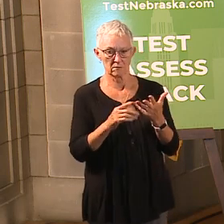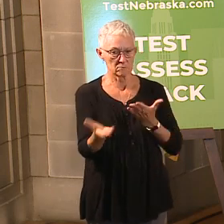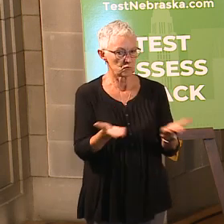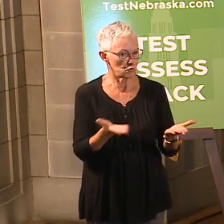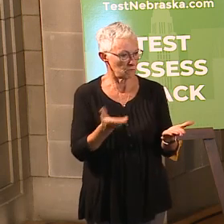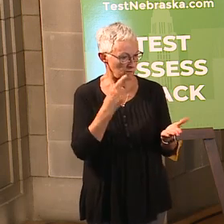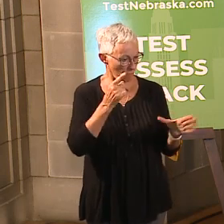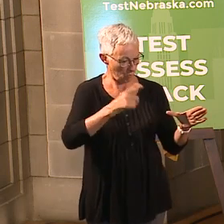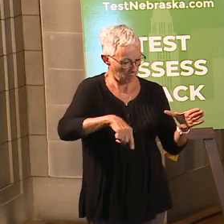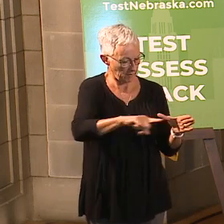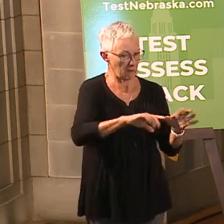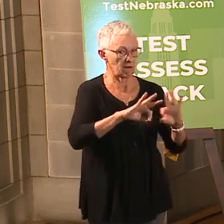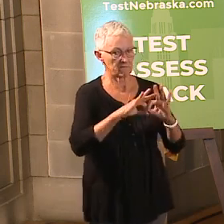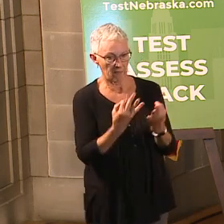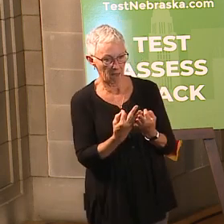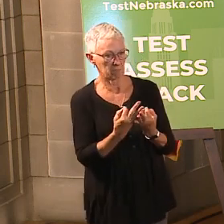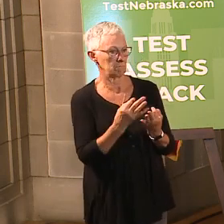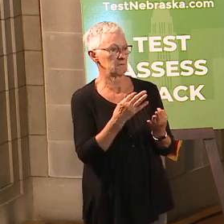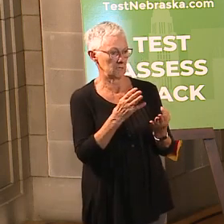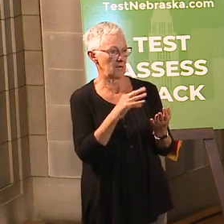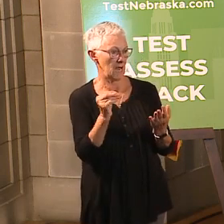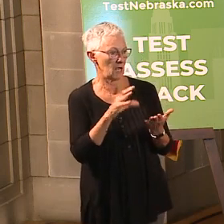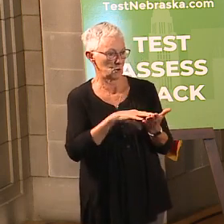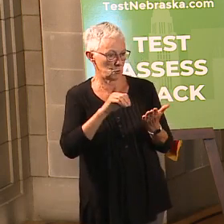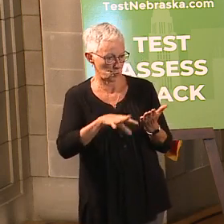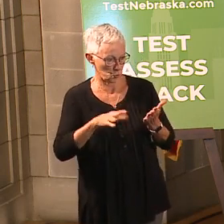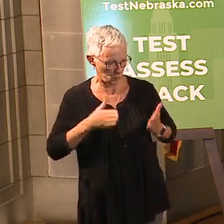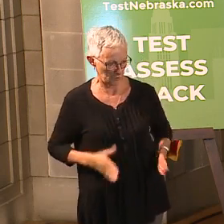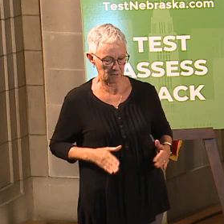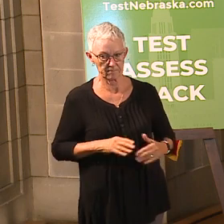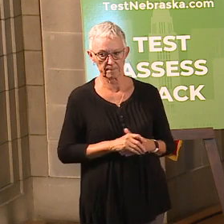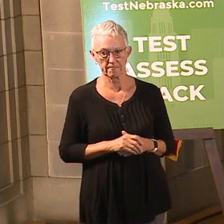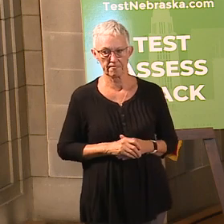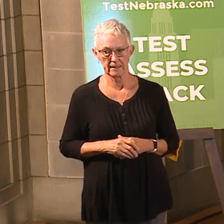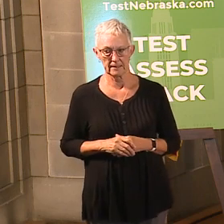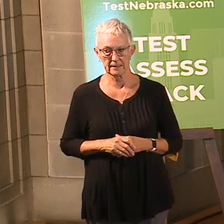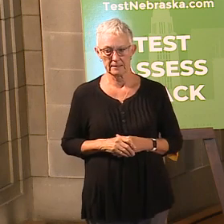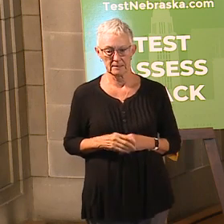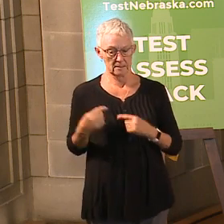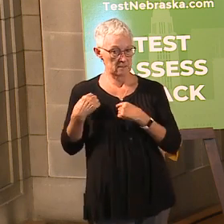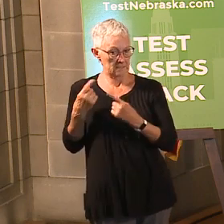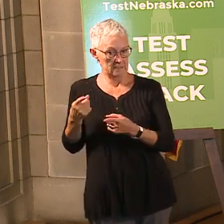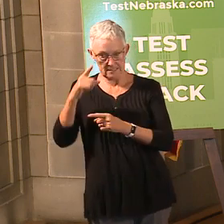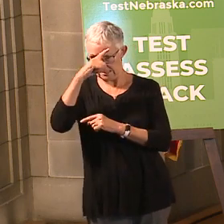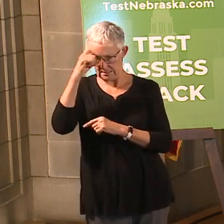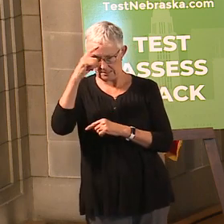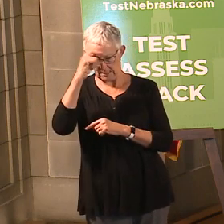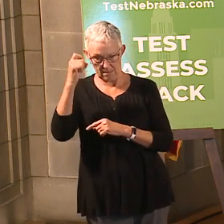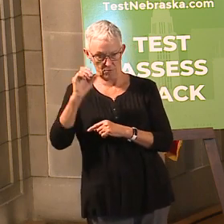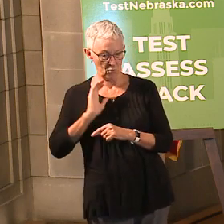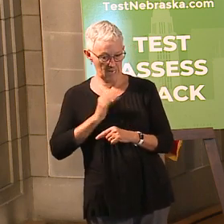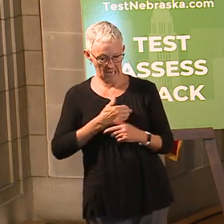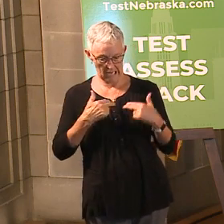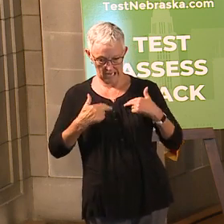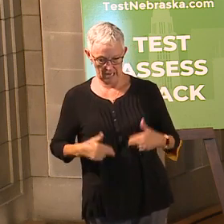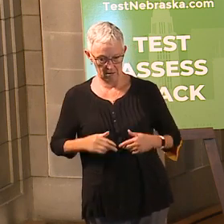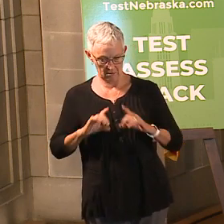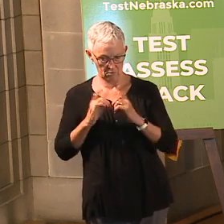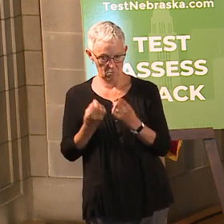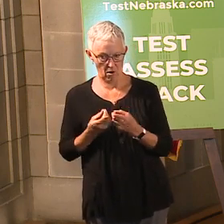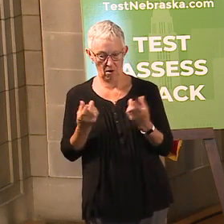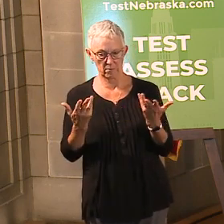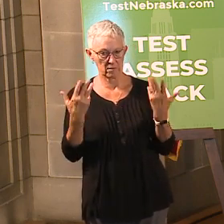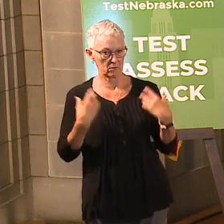and families. Over the summer, Nebraska's public health department spent countless hours with school officials